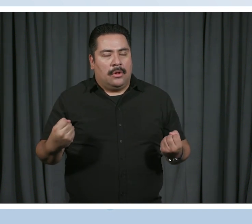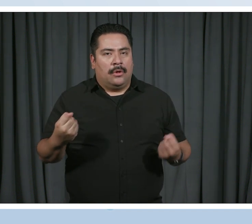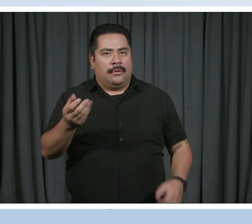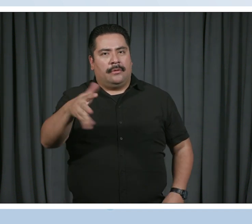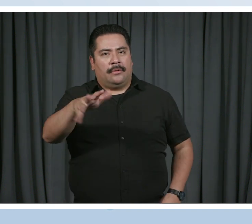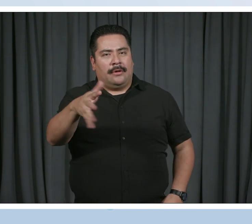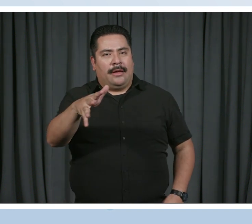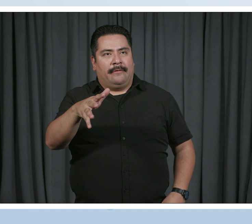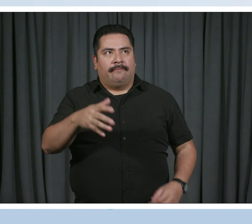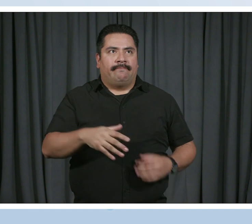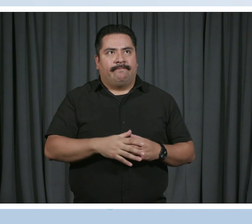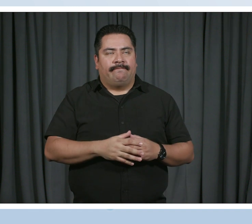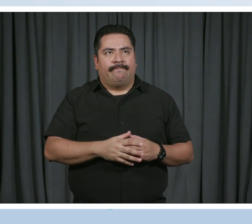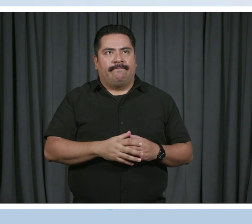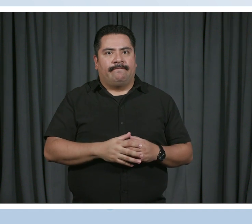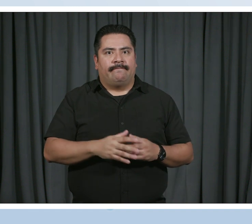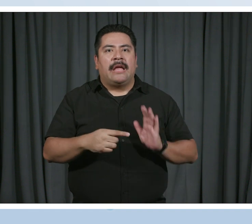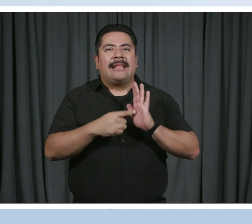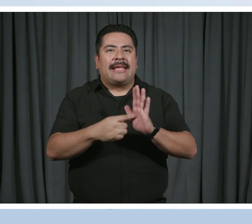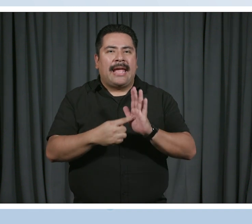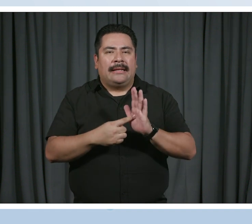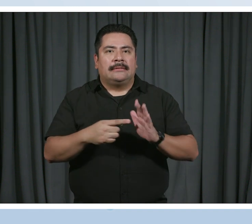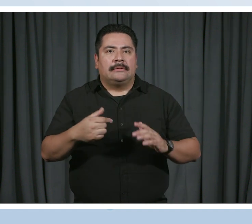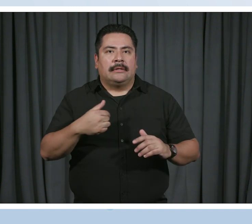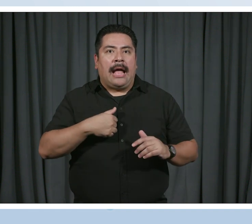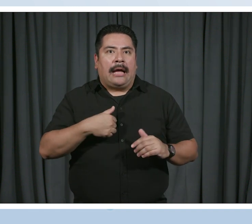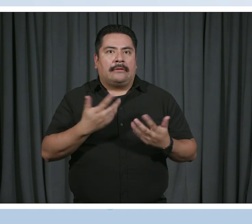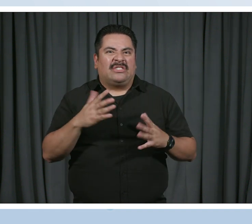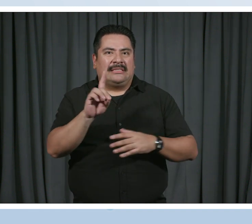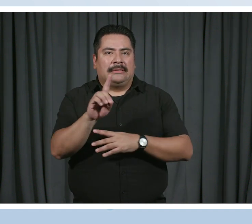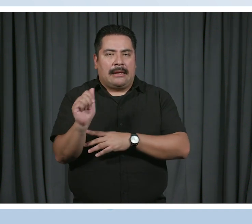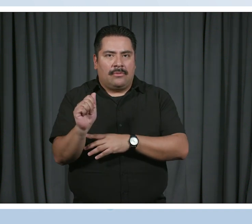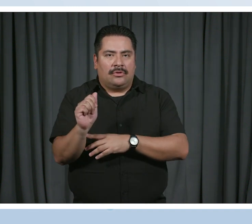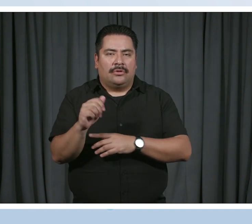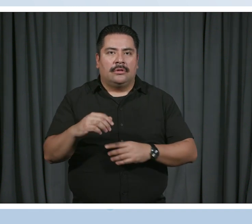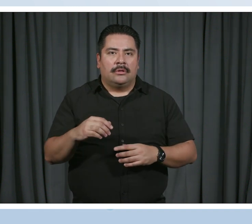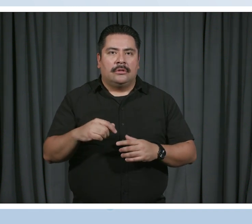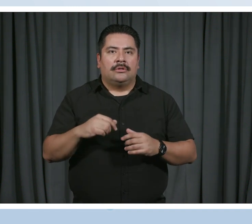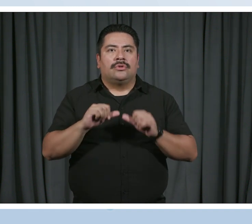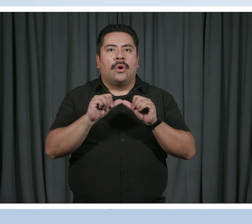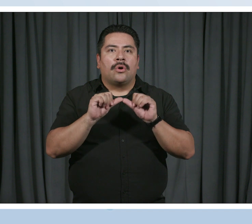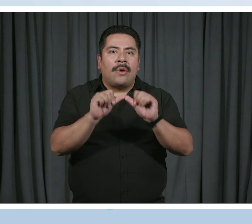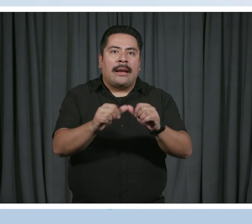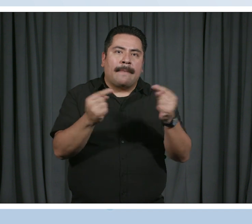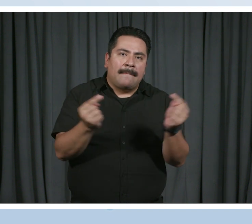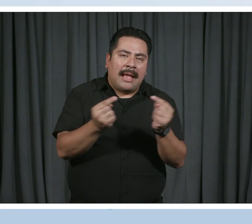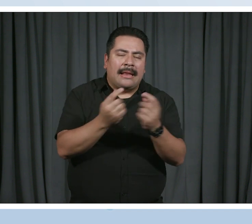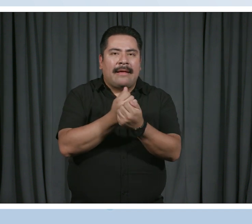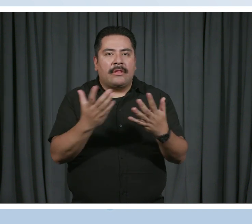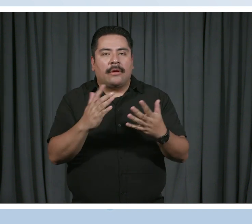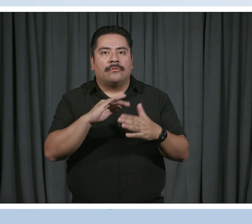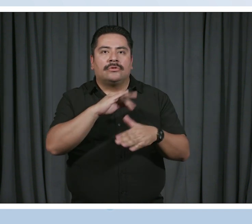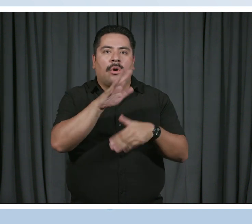would have already indicated that I was disabled. And so then chronic pain and all these things. So it was a